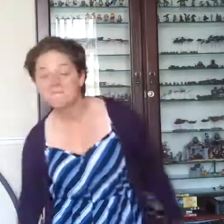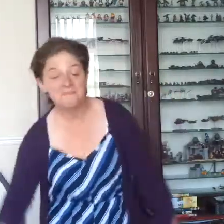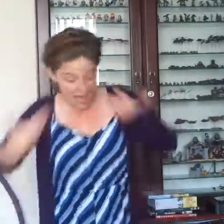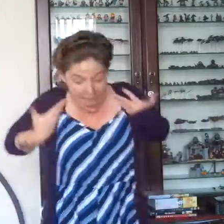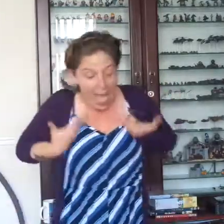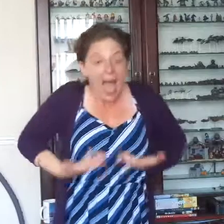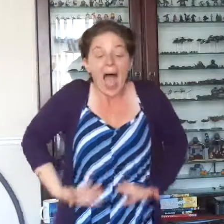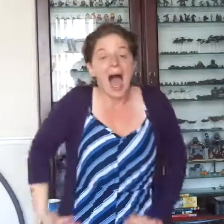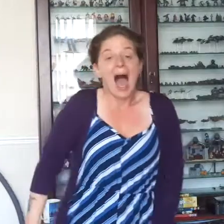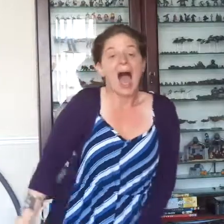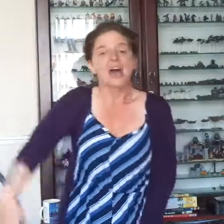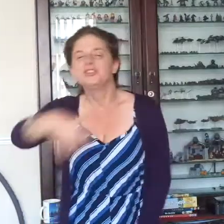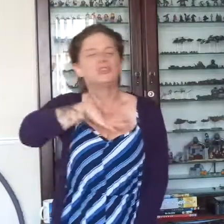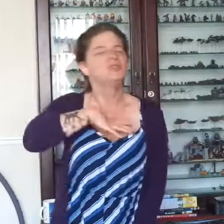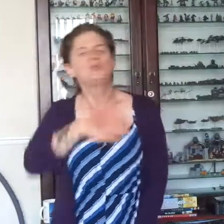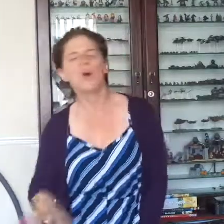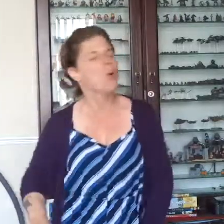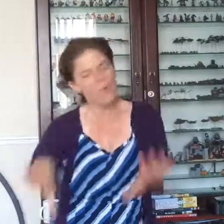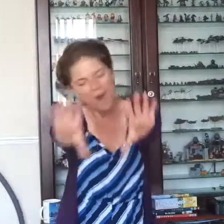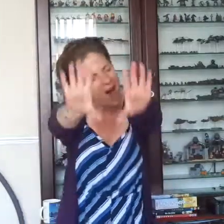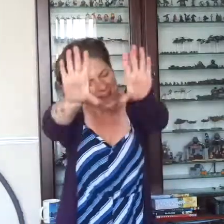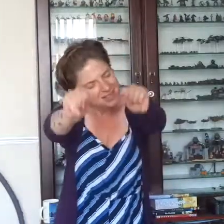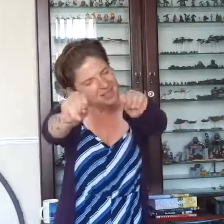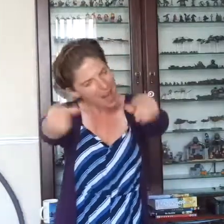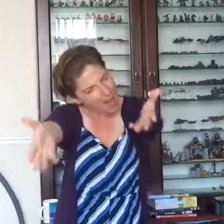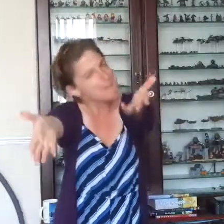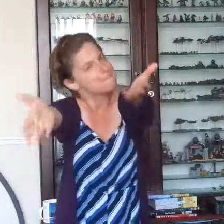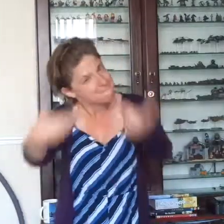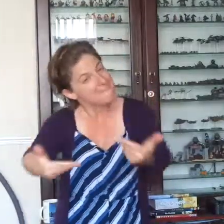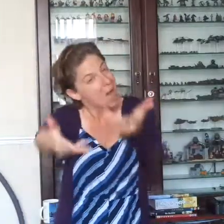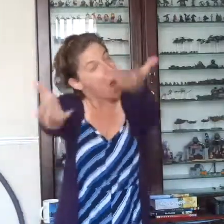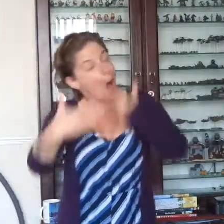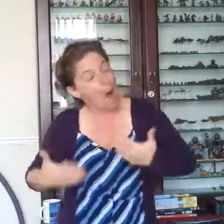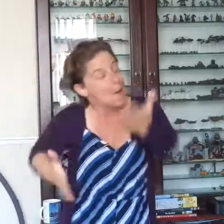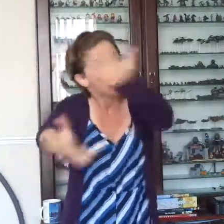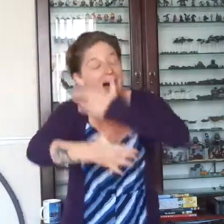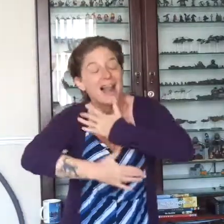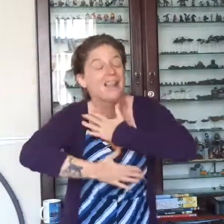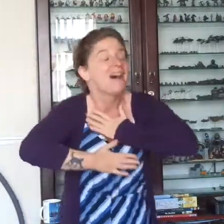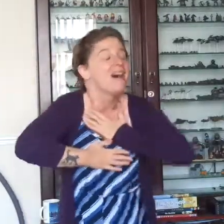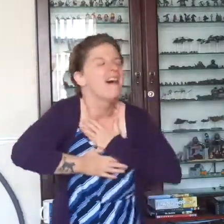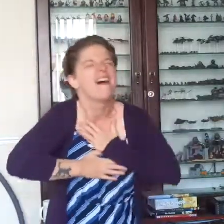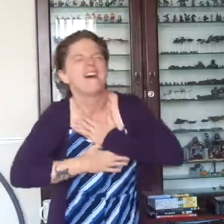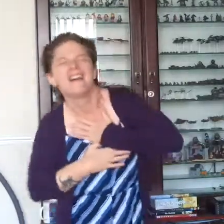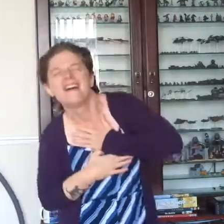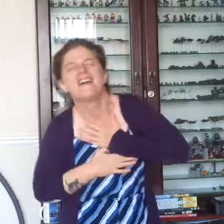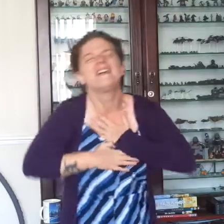I just don't wanna stop, oh my love